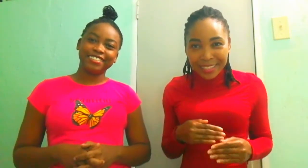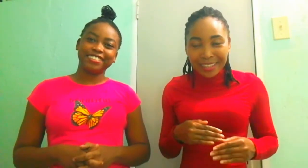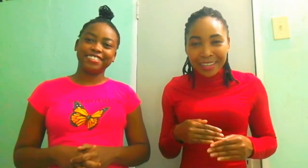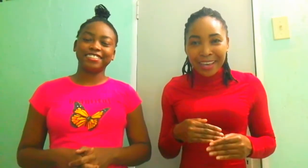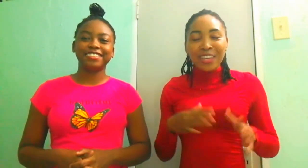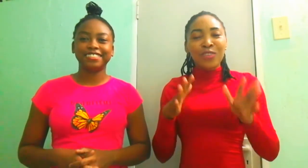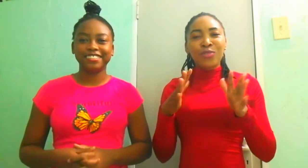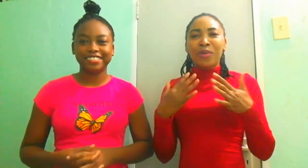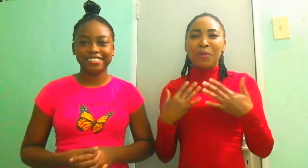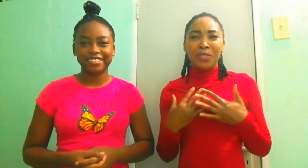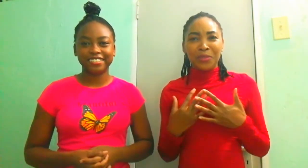you know